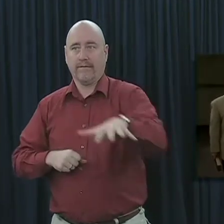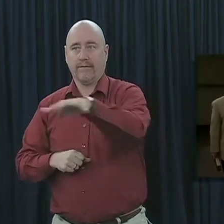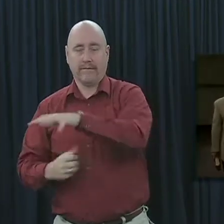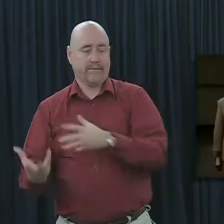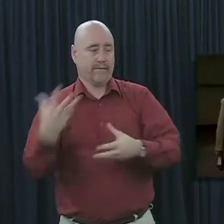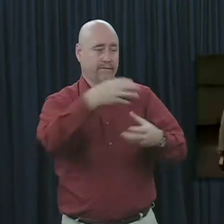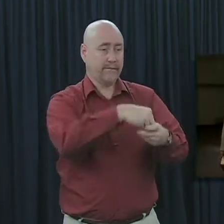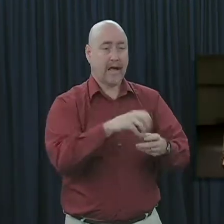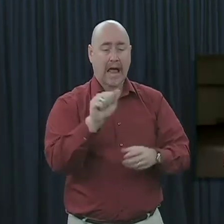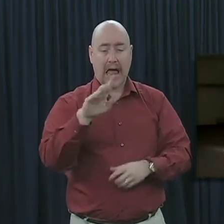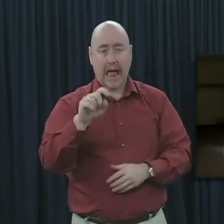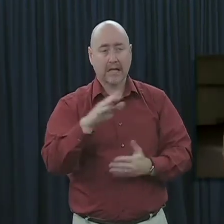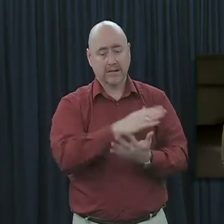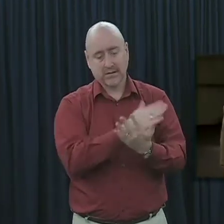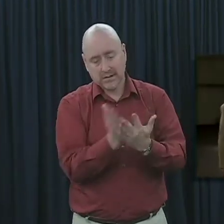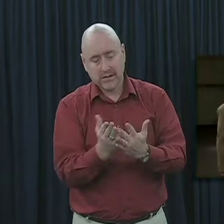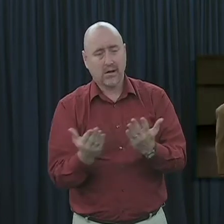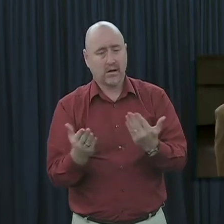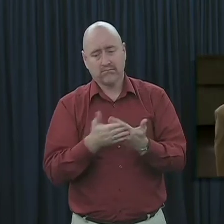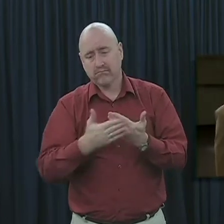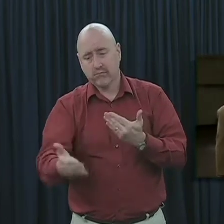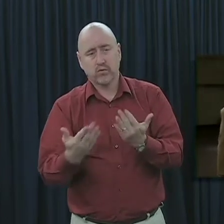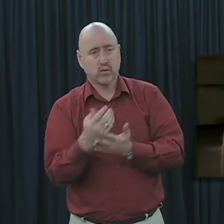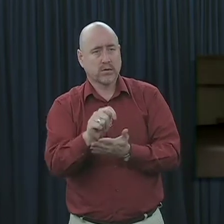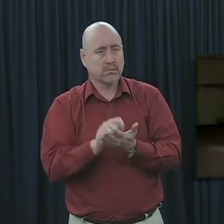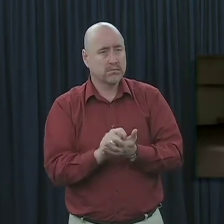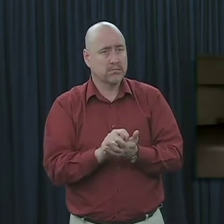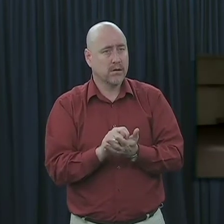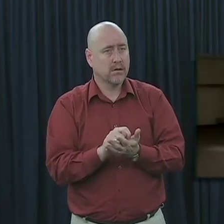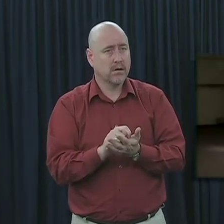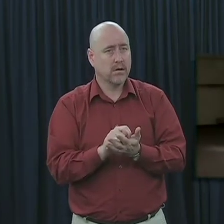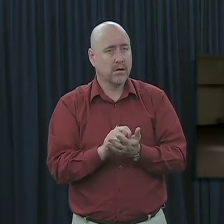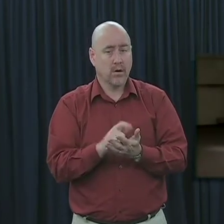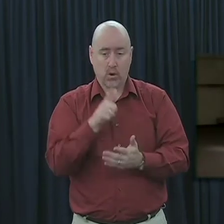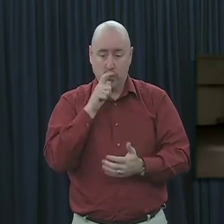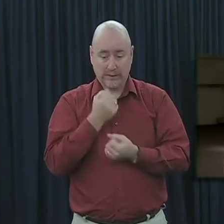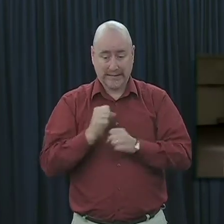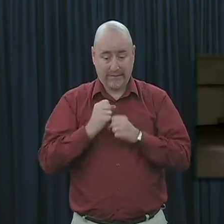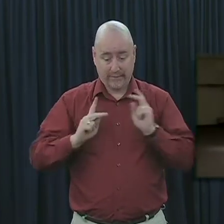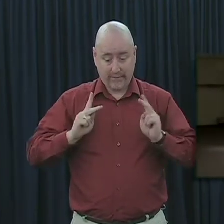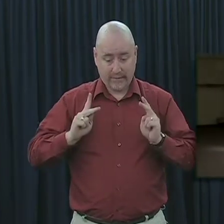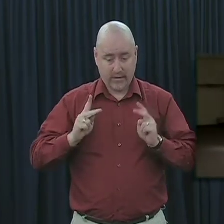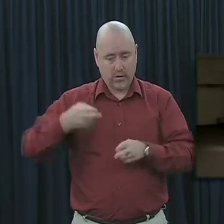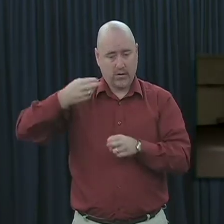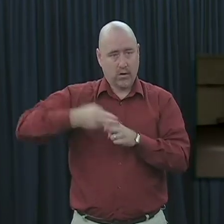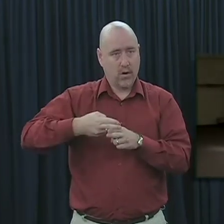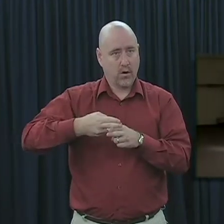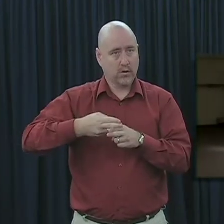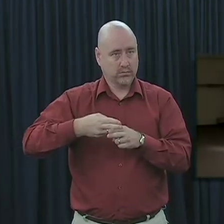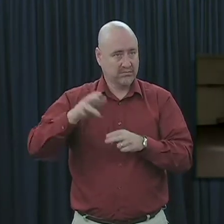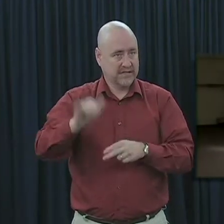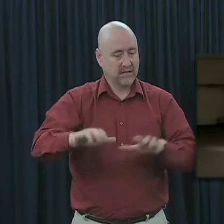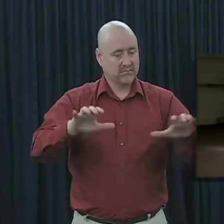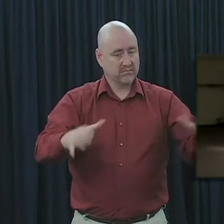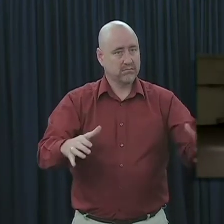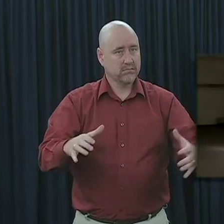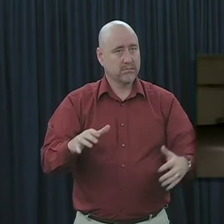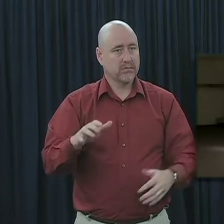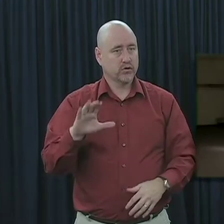Acts and the rest of the New Testament, you will see that these saved individuals are identified in just this way, that is, as the church.